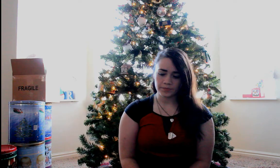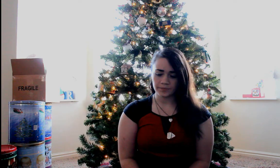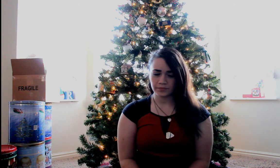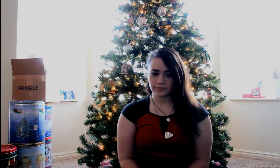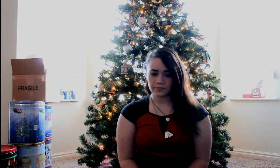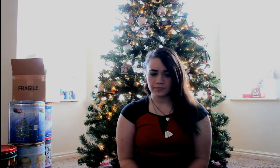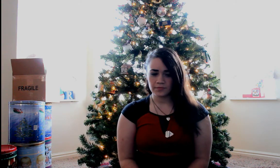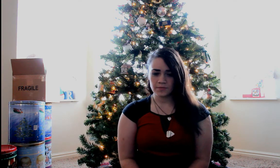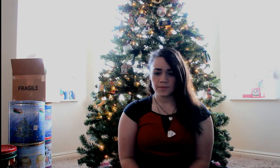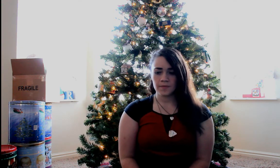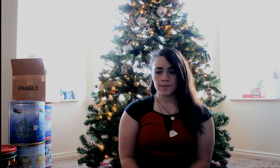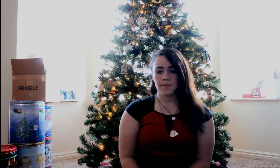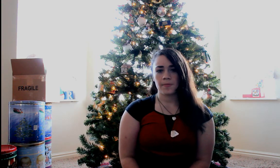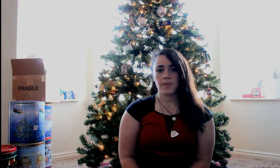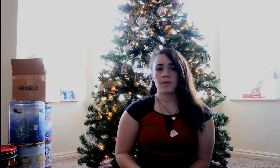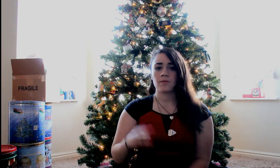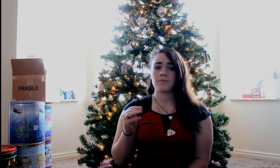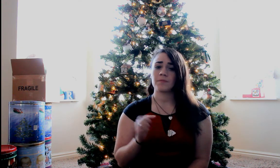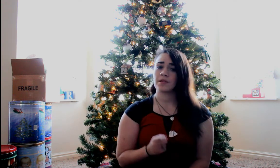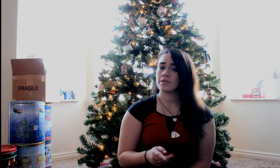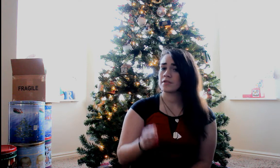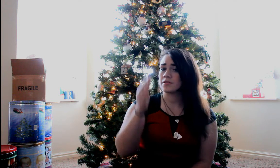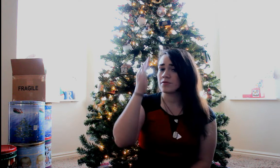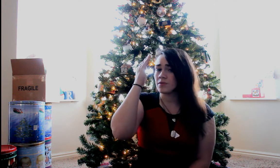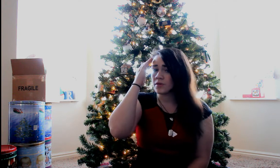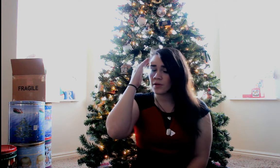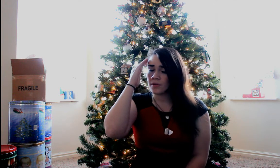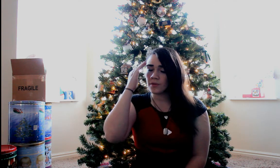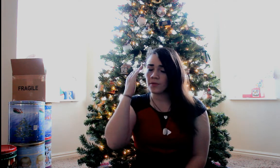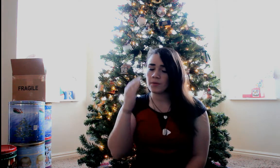Mary did you know